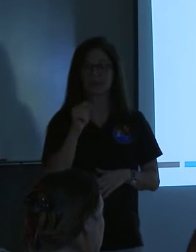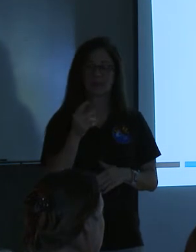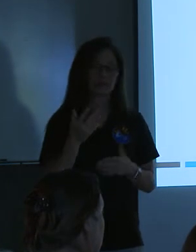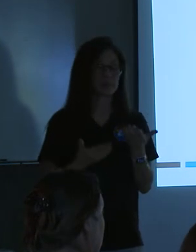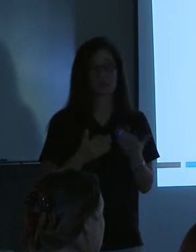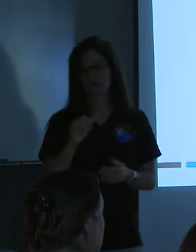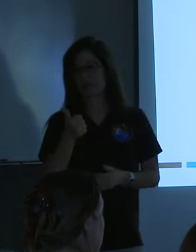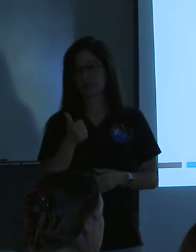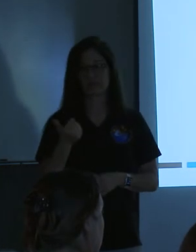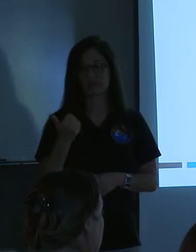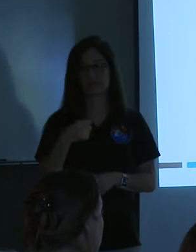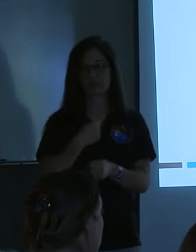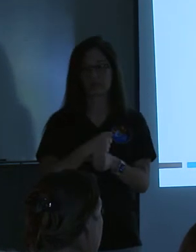years.